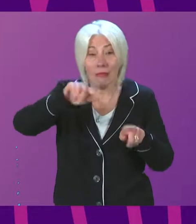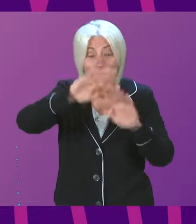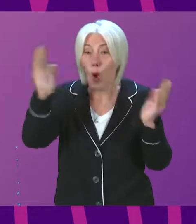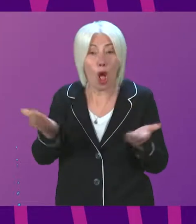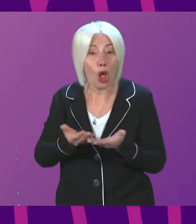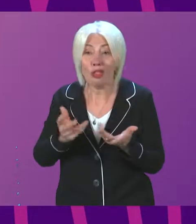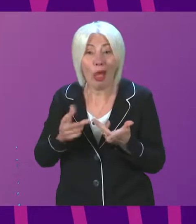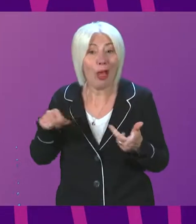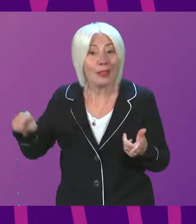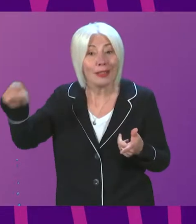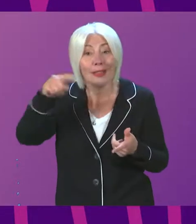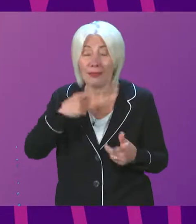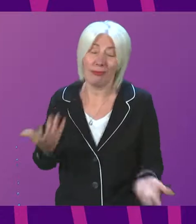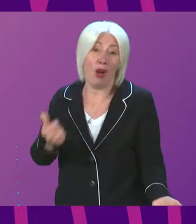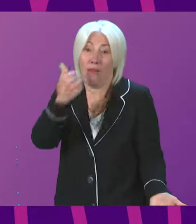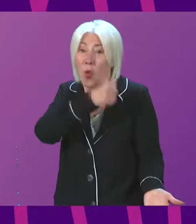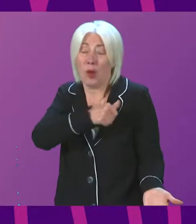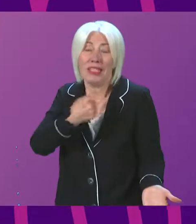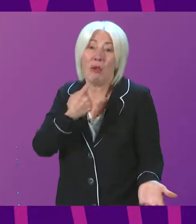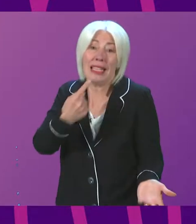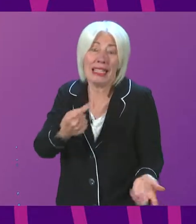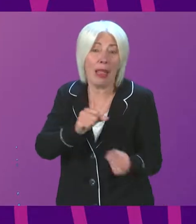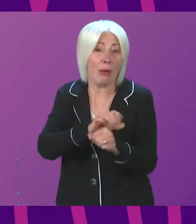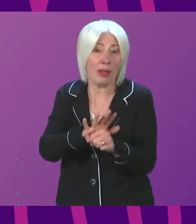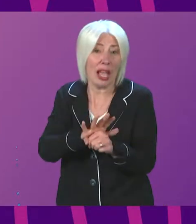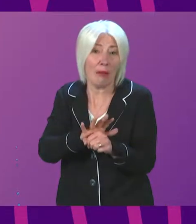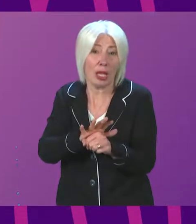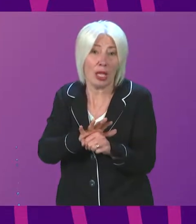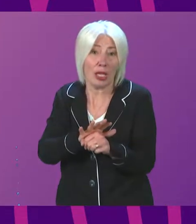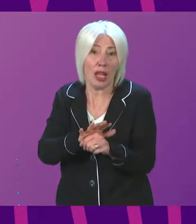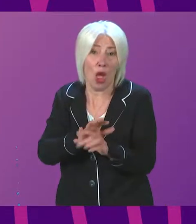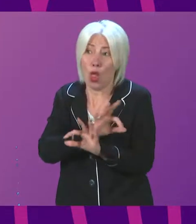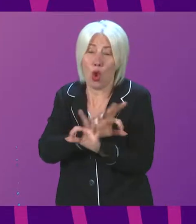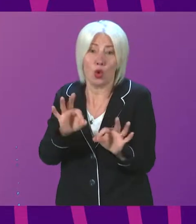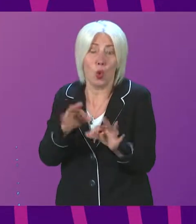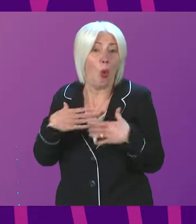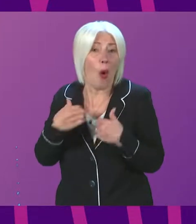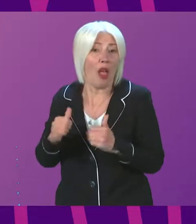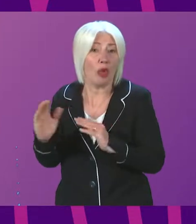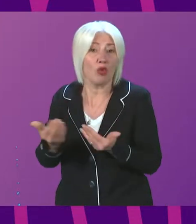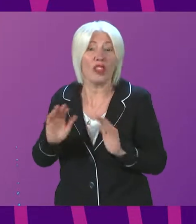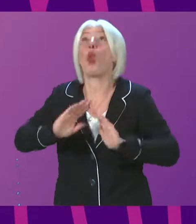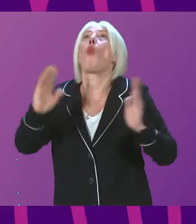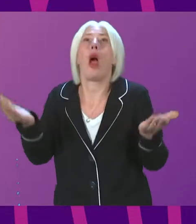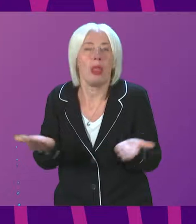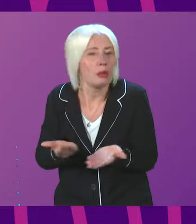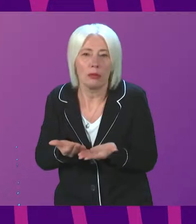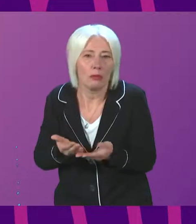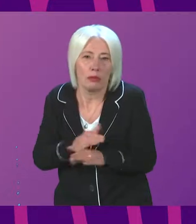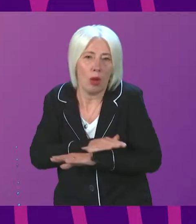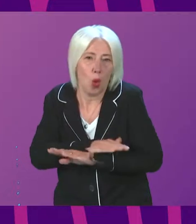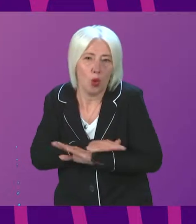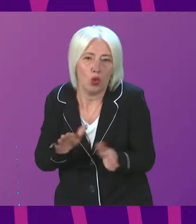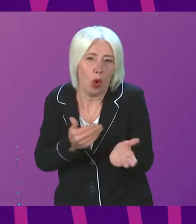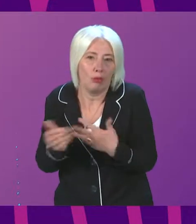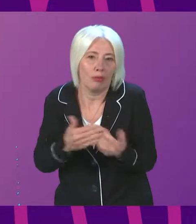And of course, I'm going to mention the pandemic. There is not a health service literally on the face of the planet that has not had to deal with the